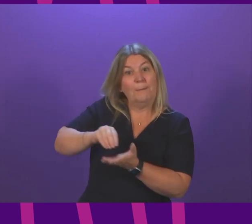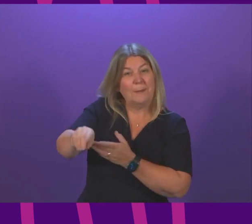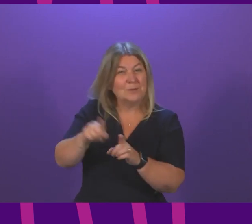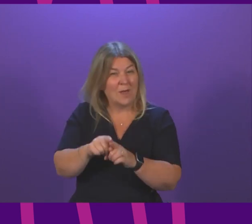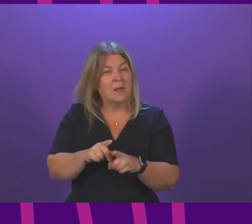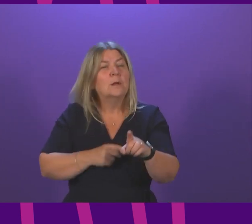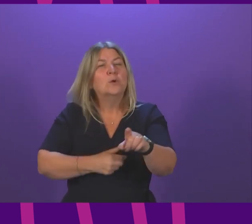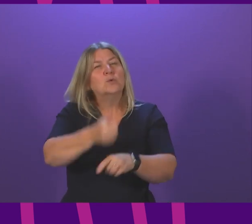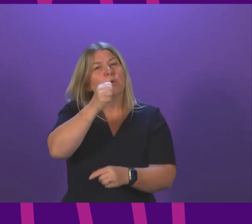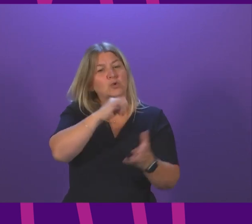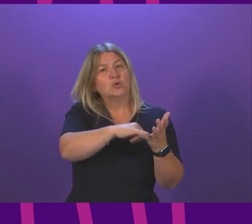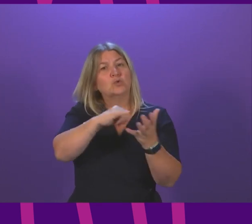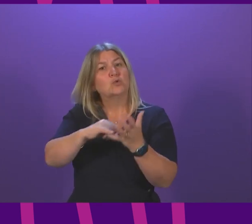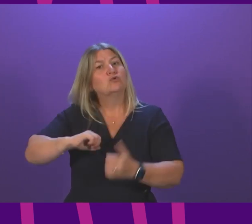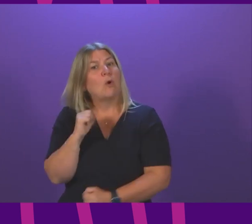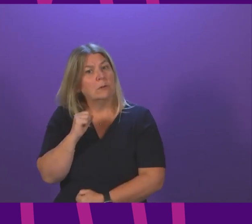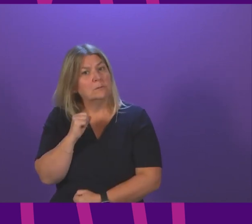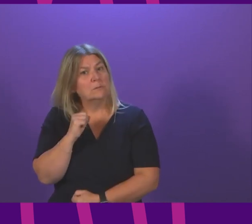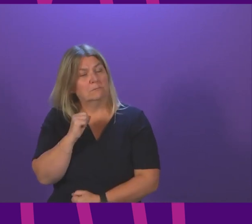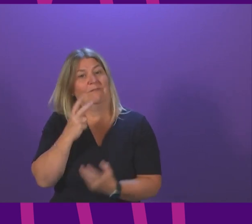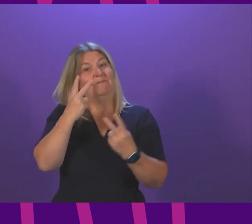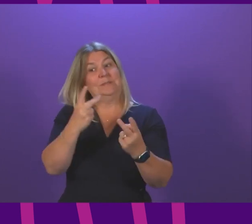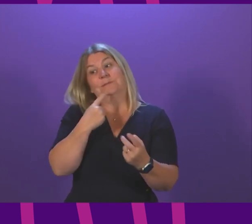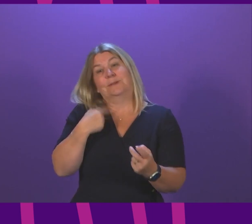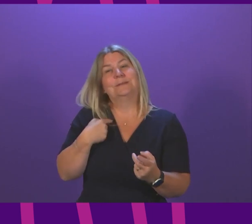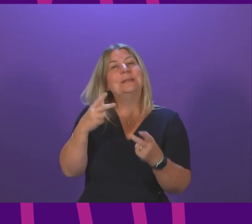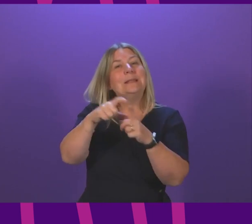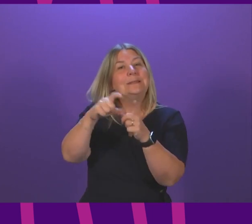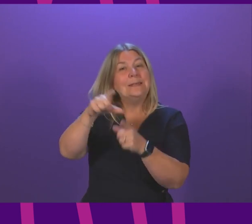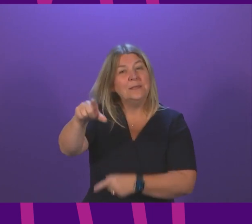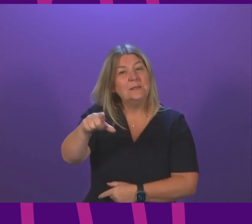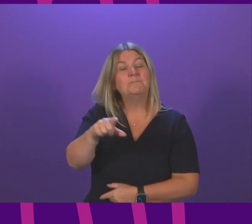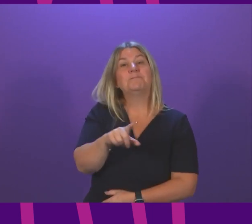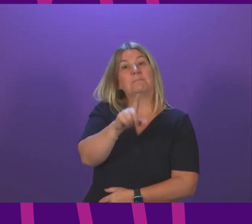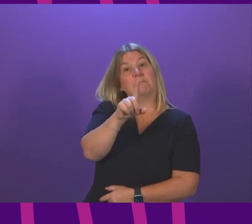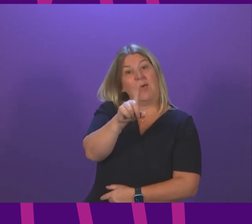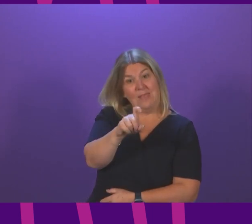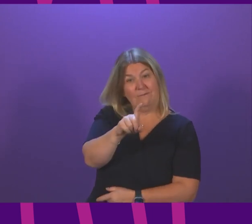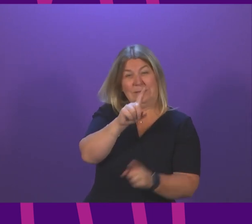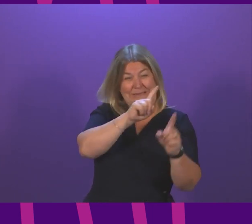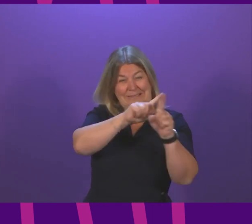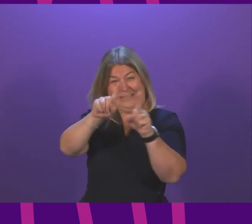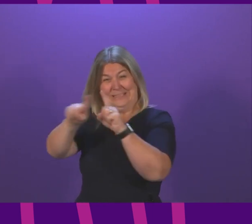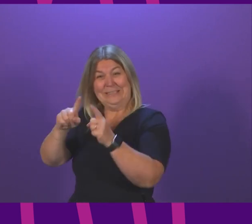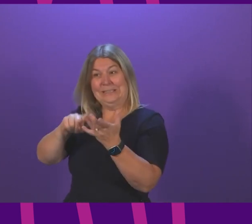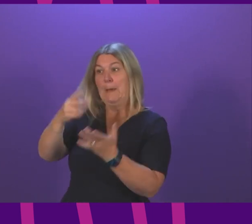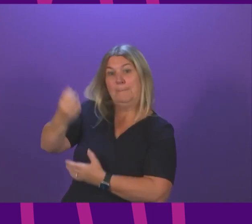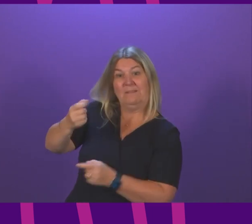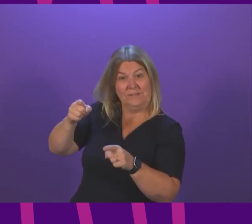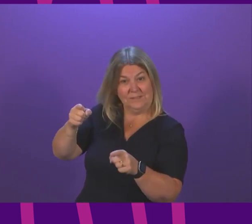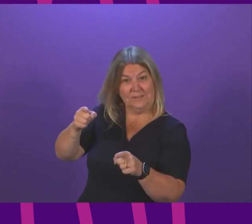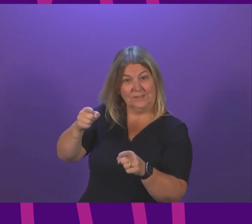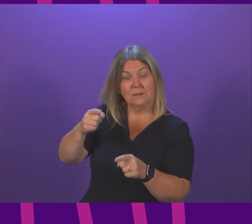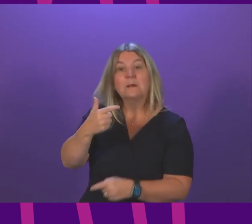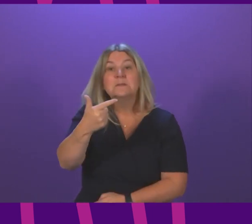security Scotland which I visited in Dundee just yesterday is delivering 11 benefits already. Seven of them don't